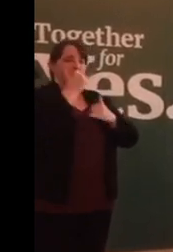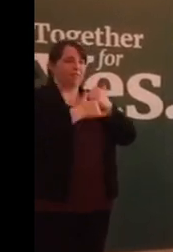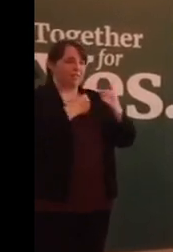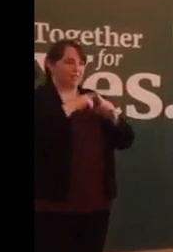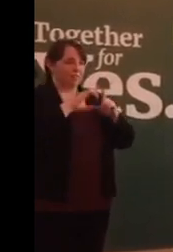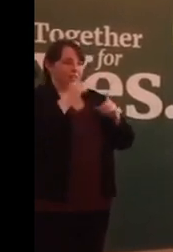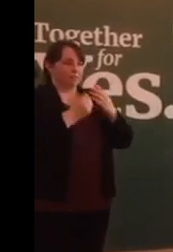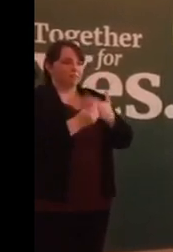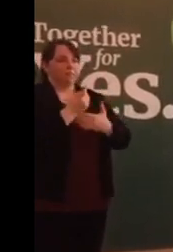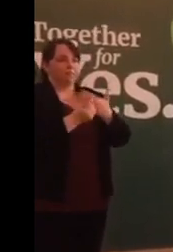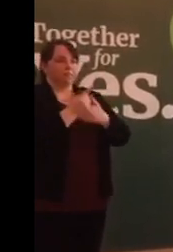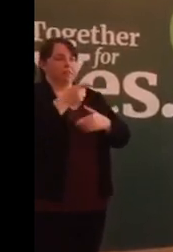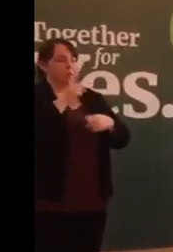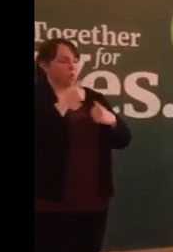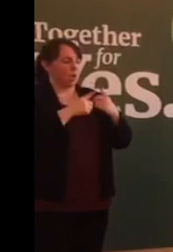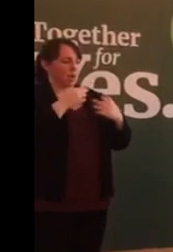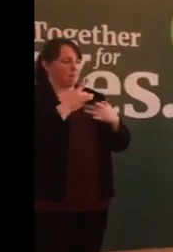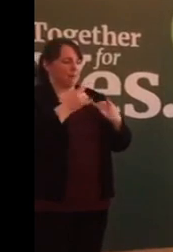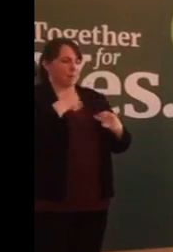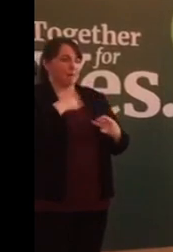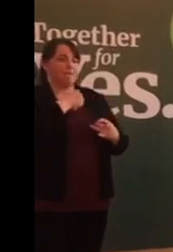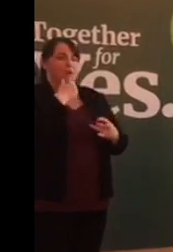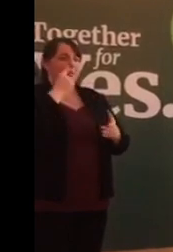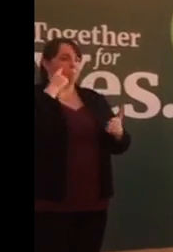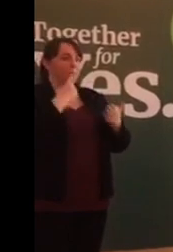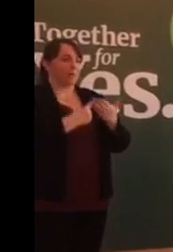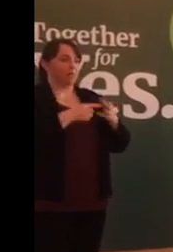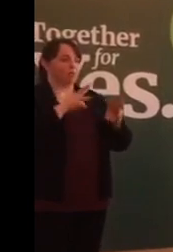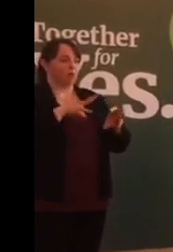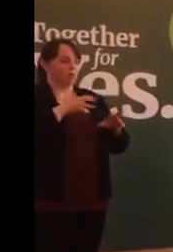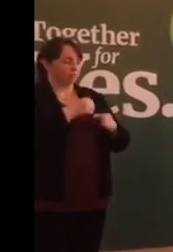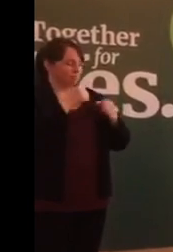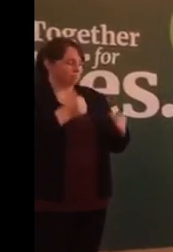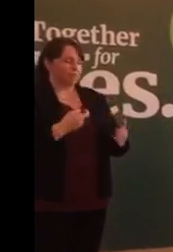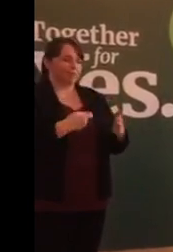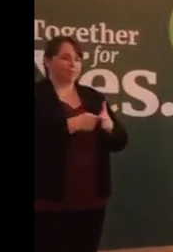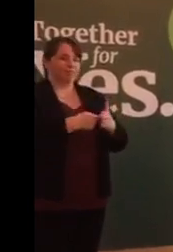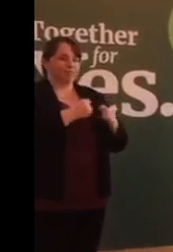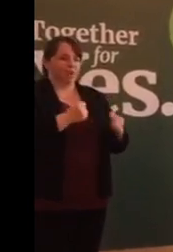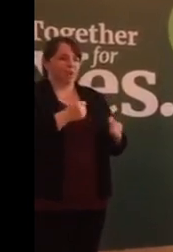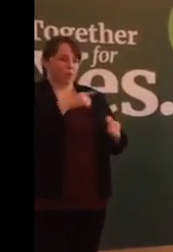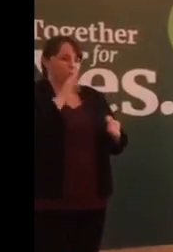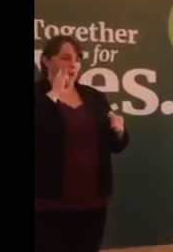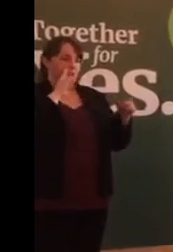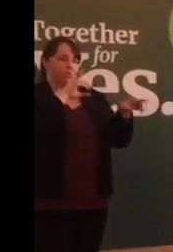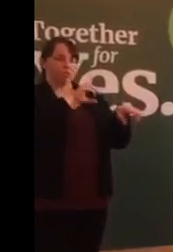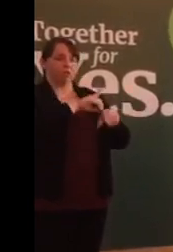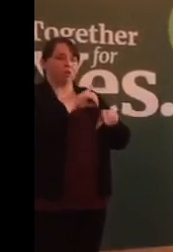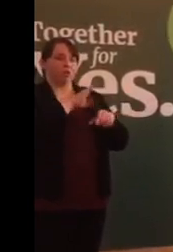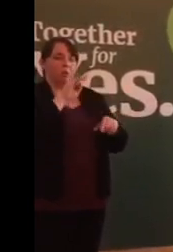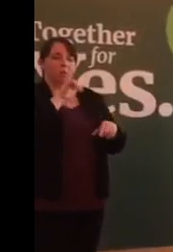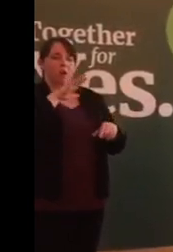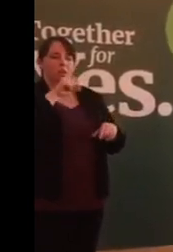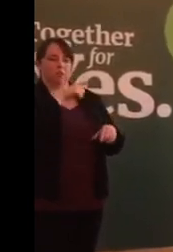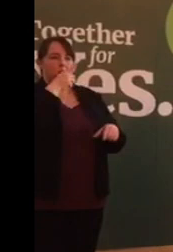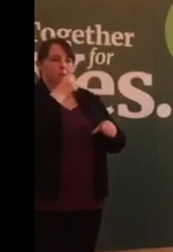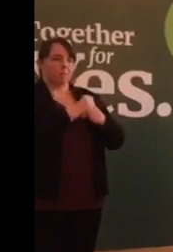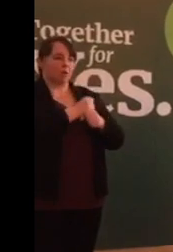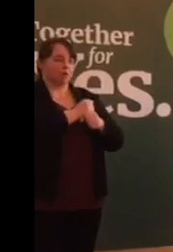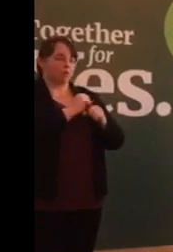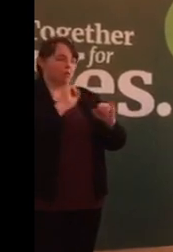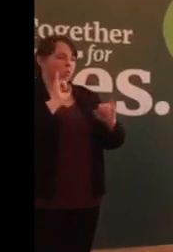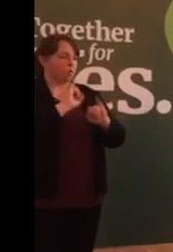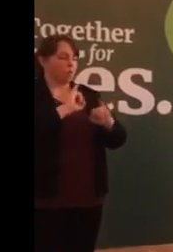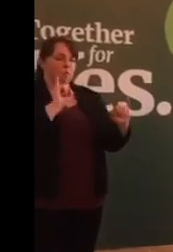strengthened and confirmed my original beliefs. You have heard Dr. Boylan speaking of the tragic